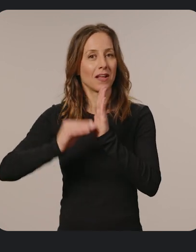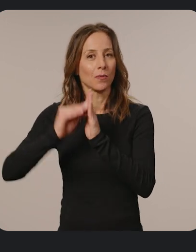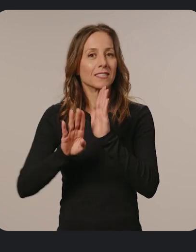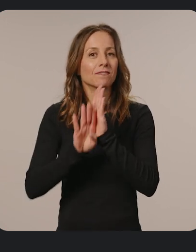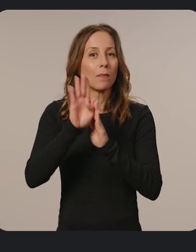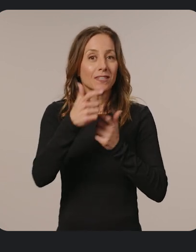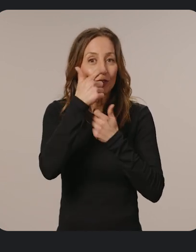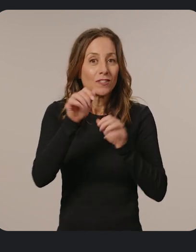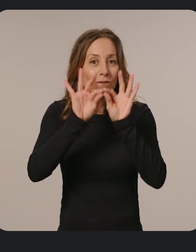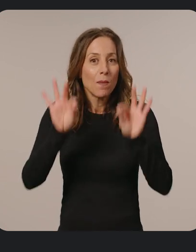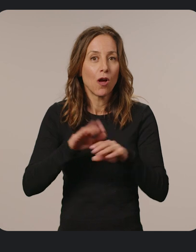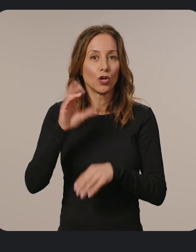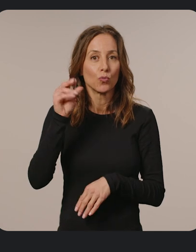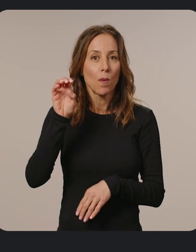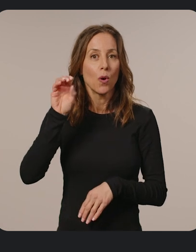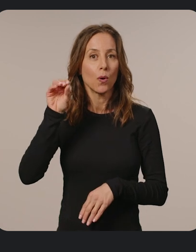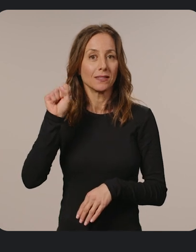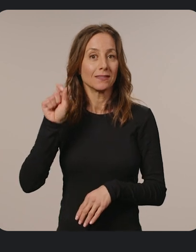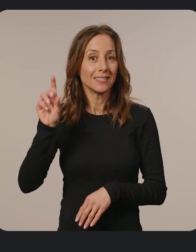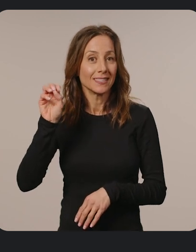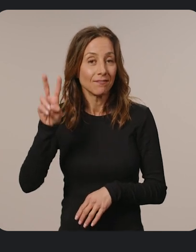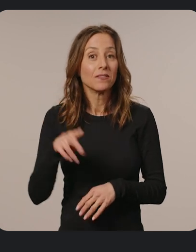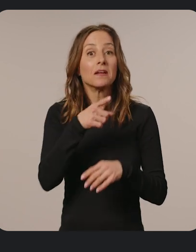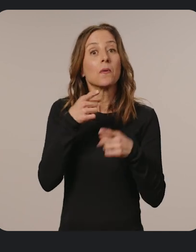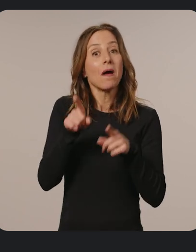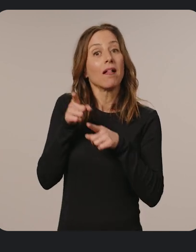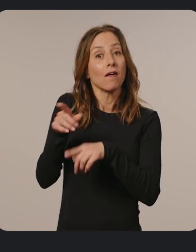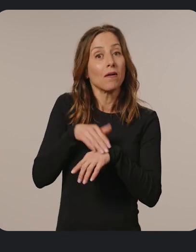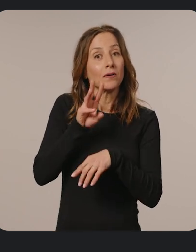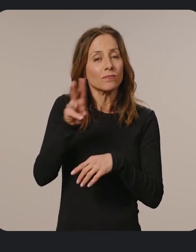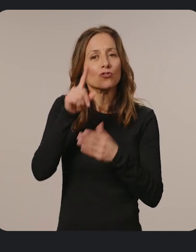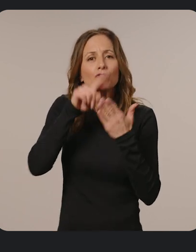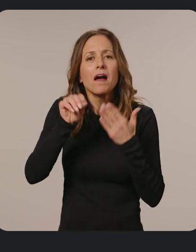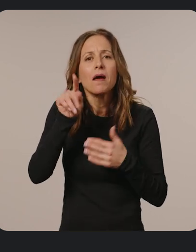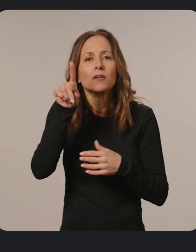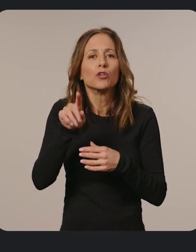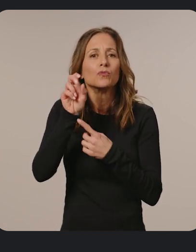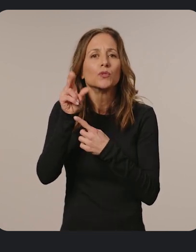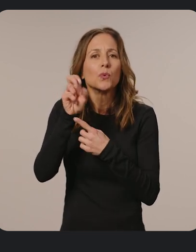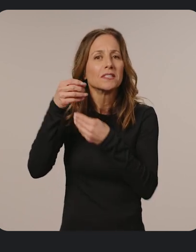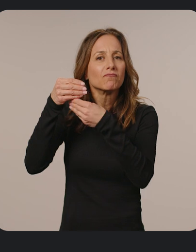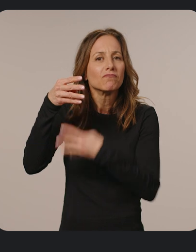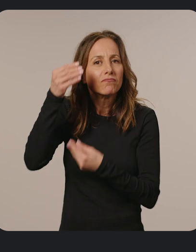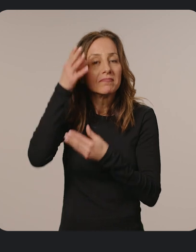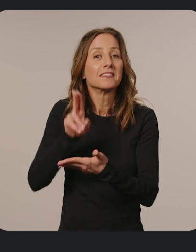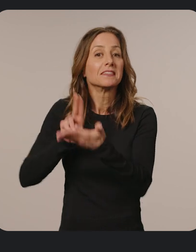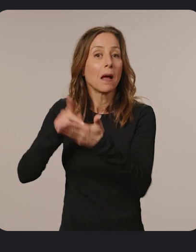.dev. And while you're on the site, check out our resources and sign up for our newsletter to get the latest updates